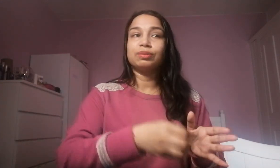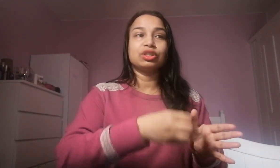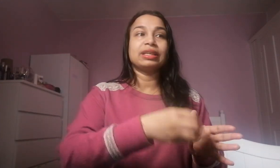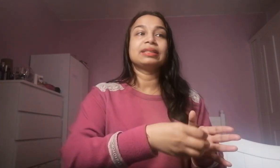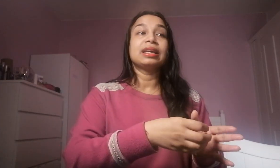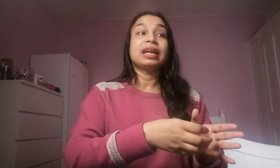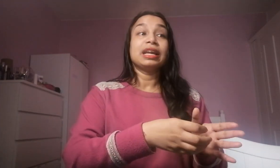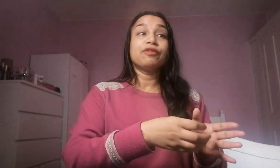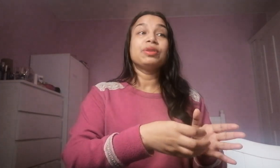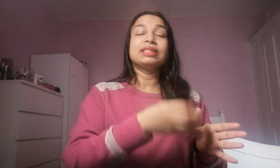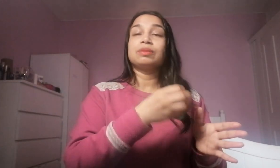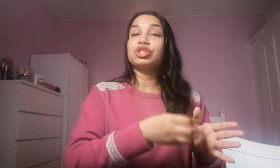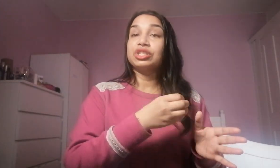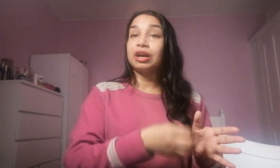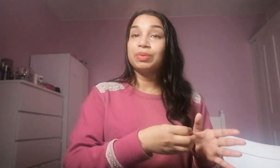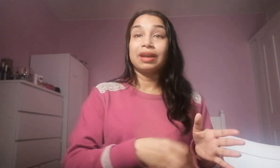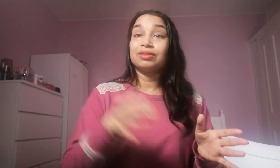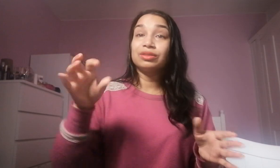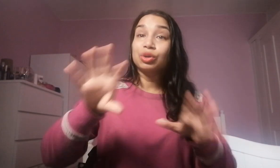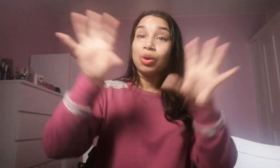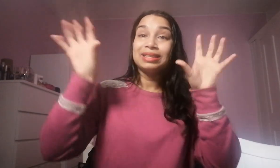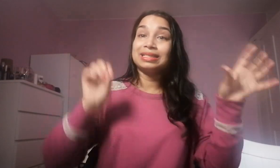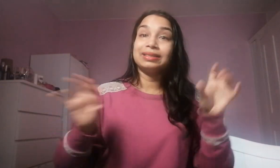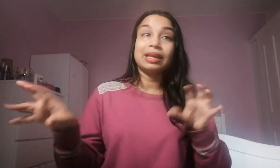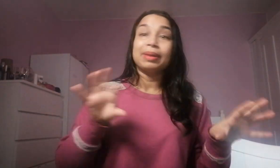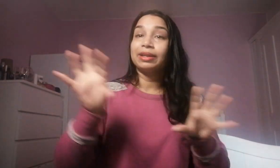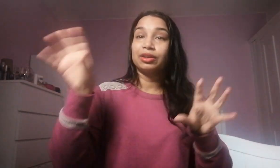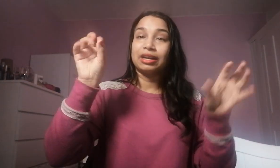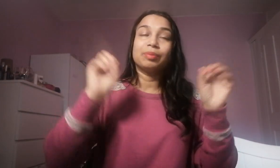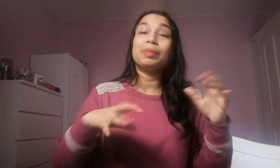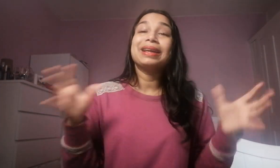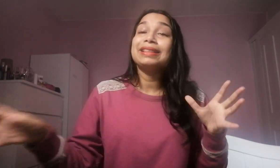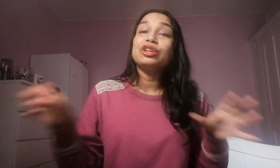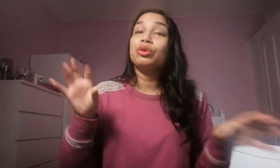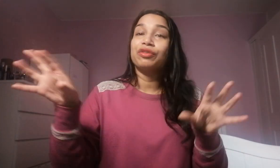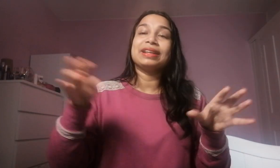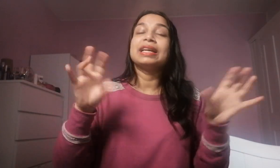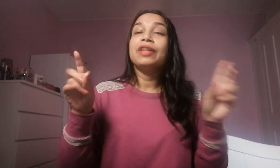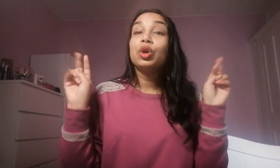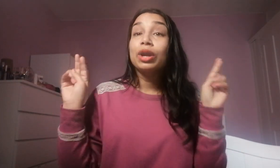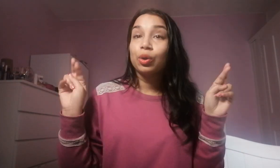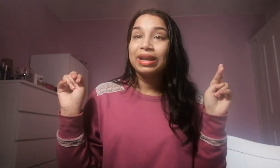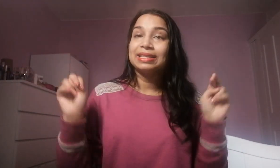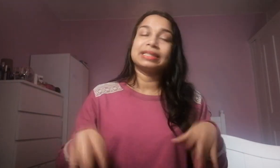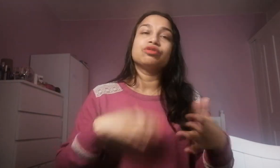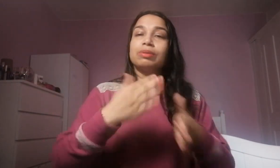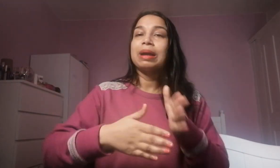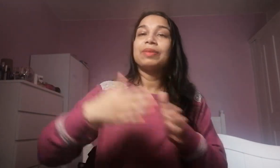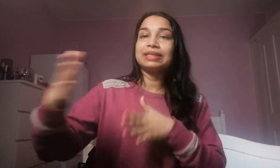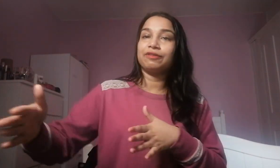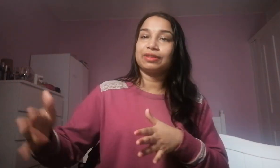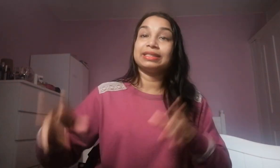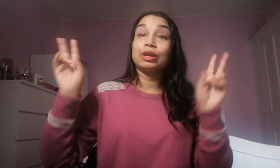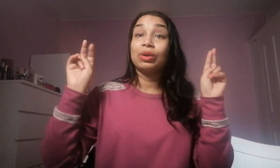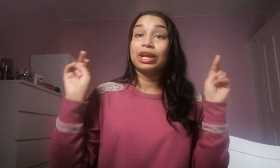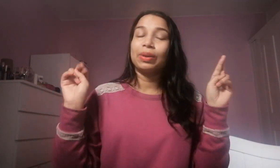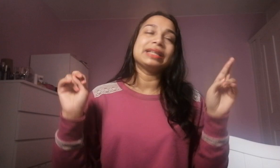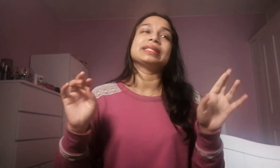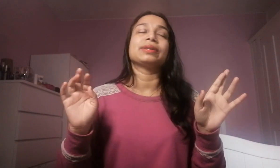comes to things if you need somebody to help you out the quantity they may not going to help you because they're your friends they're called acquaintance remember the difference they're called acquaintance